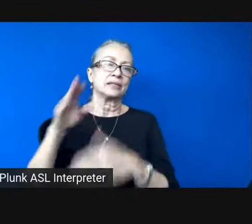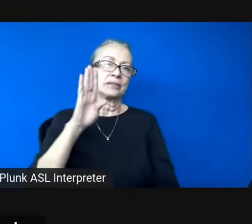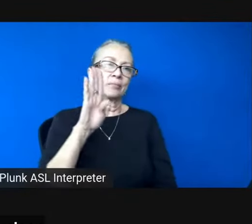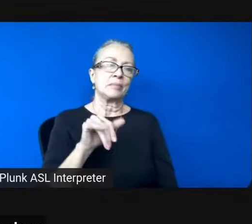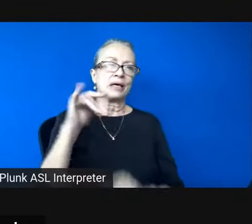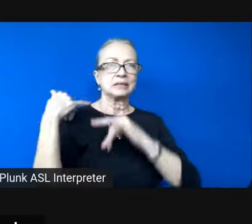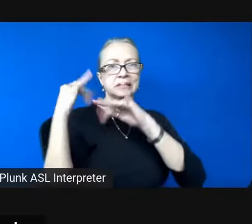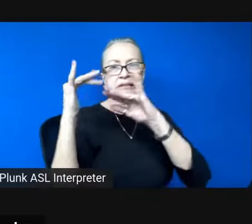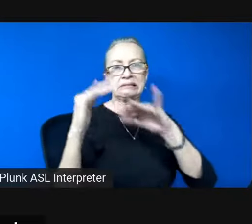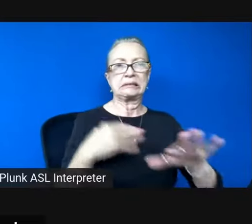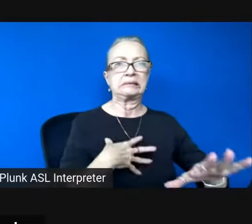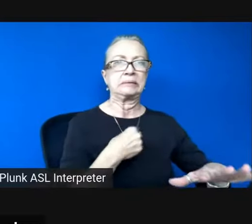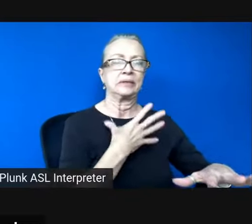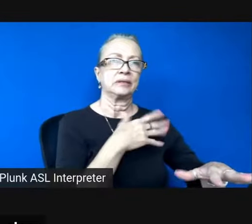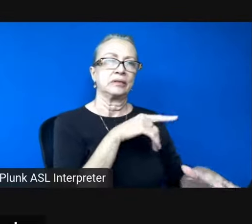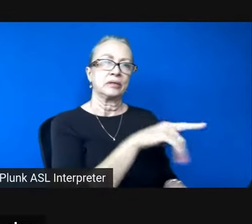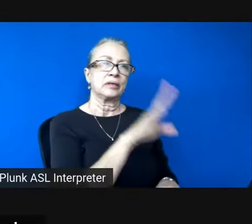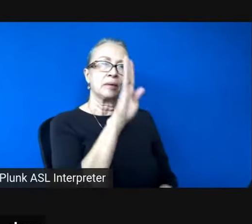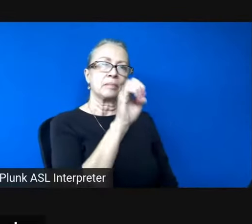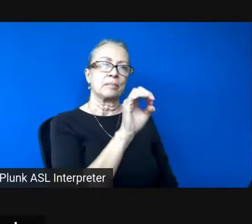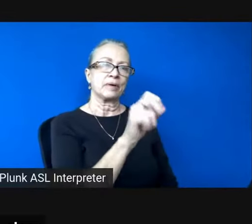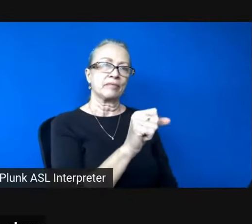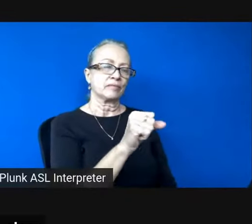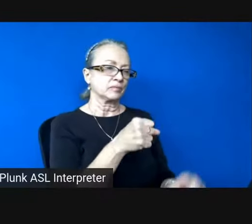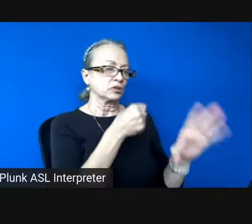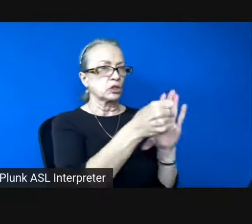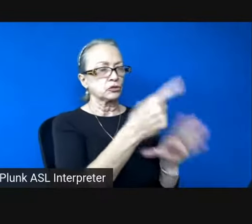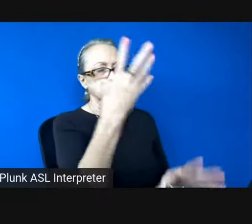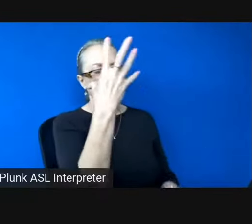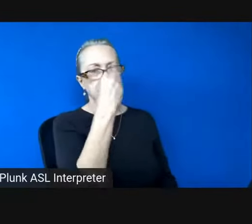beef socking you to sleep before blaming the dark